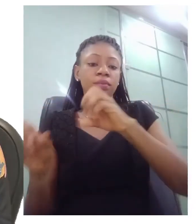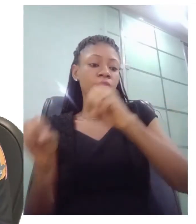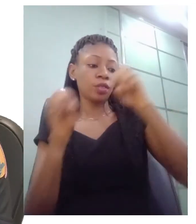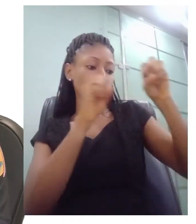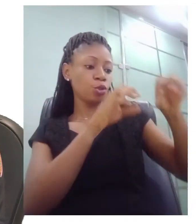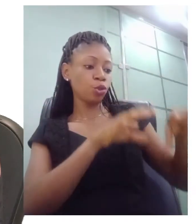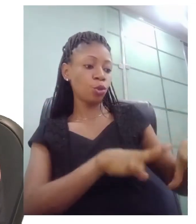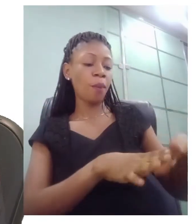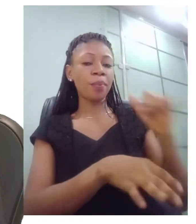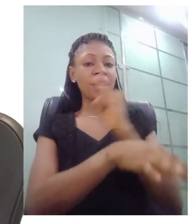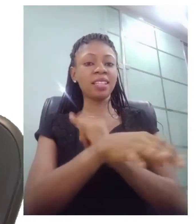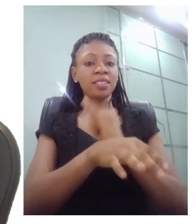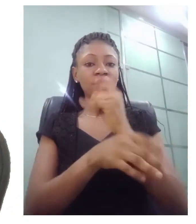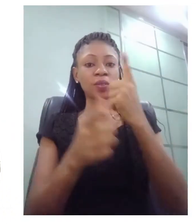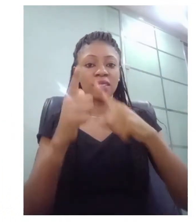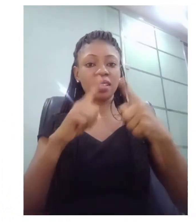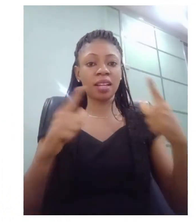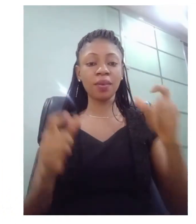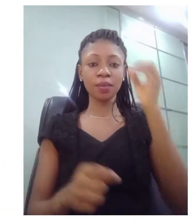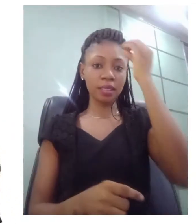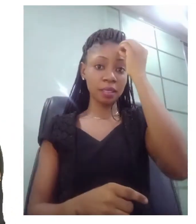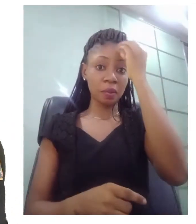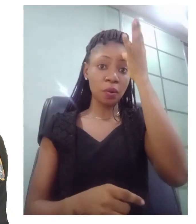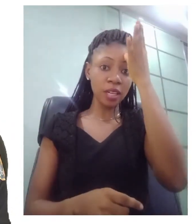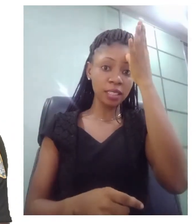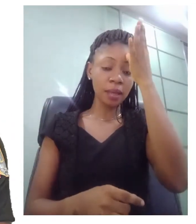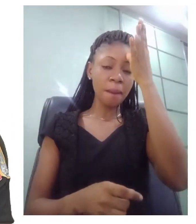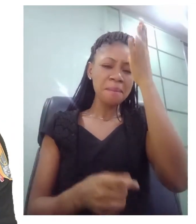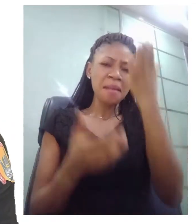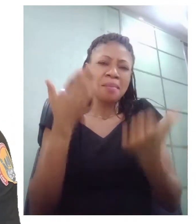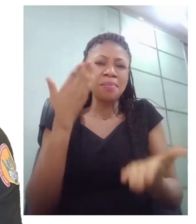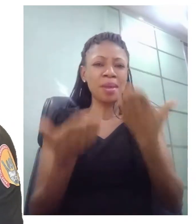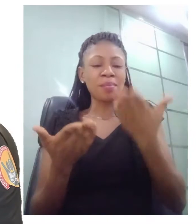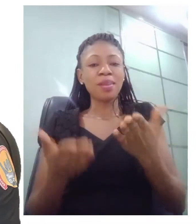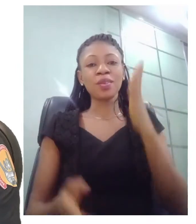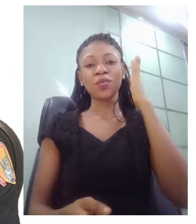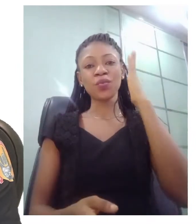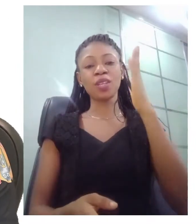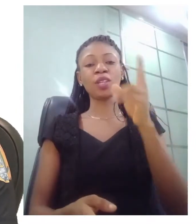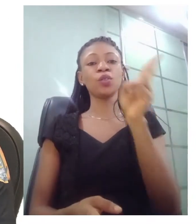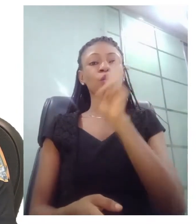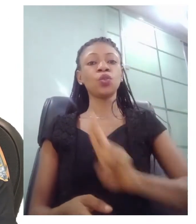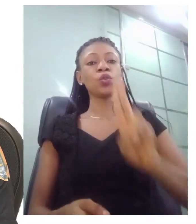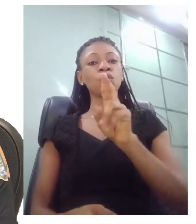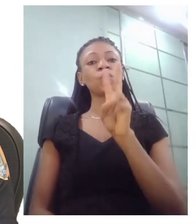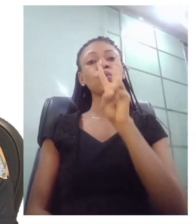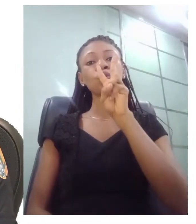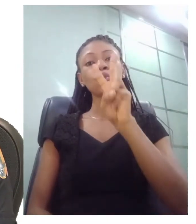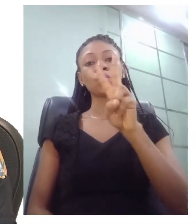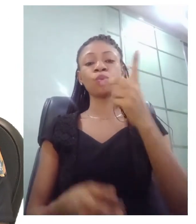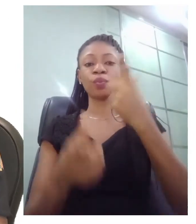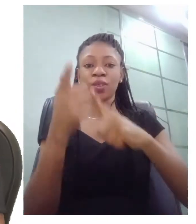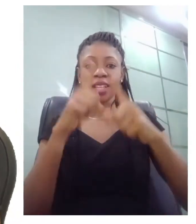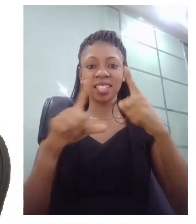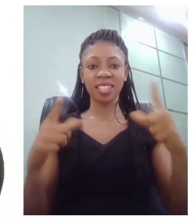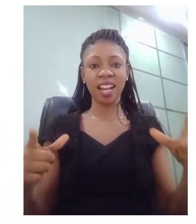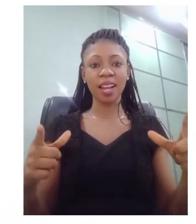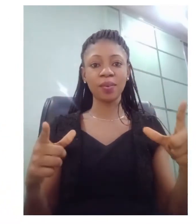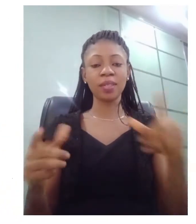a bilingual signer like the interviewer. So today was about